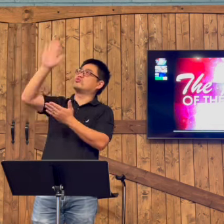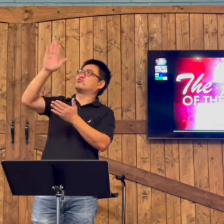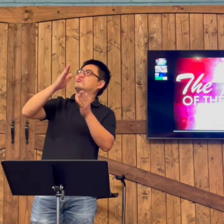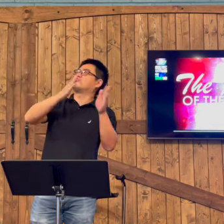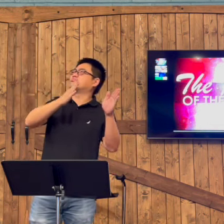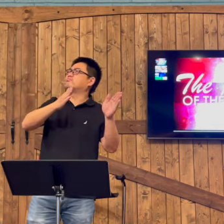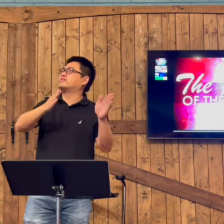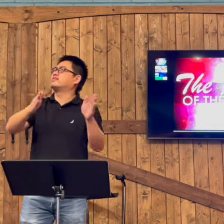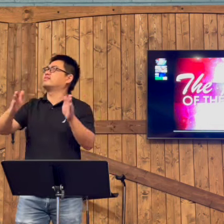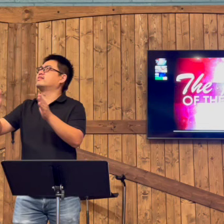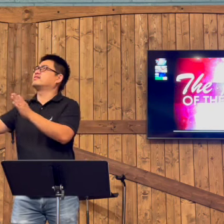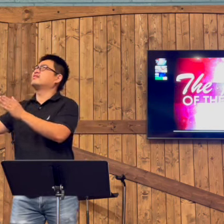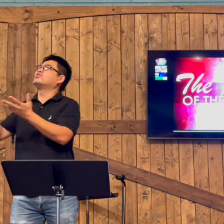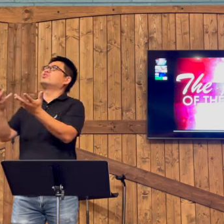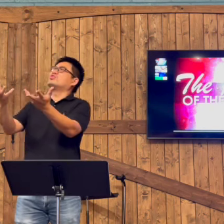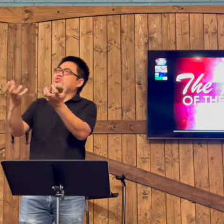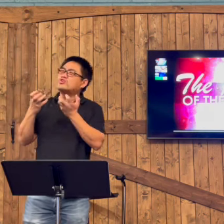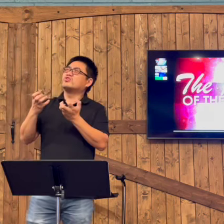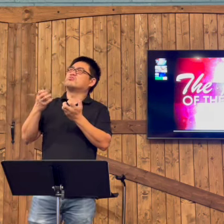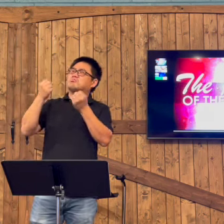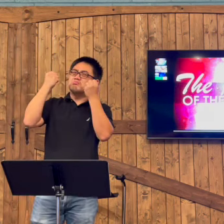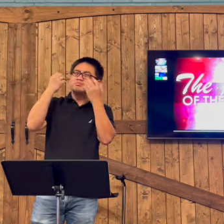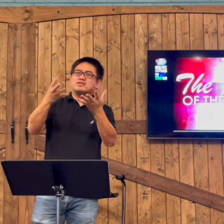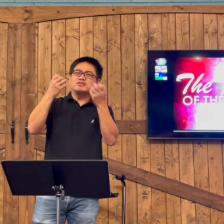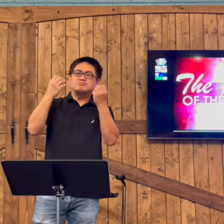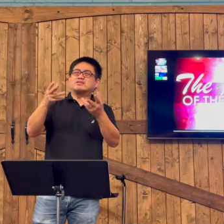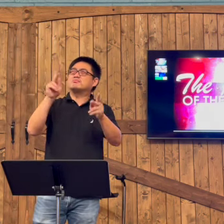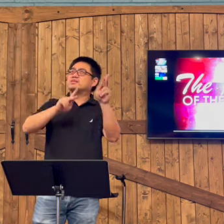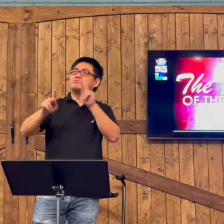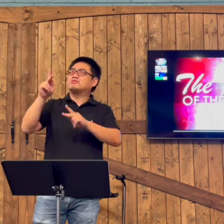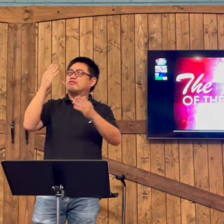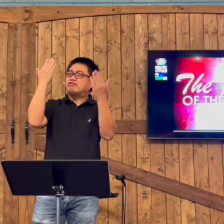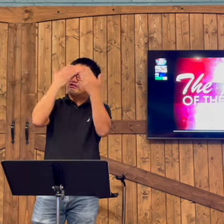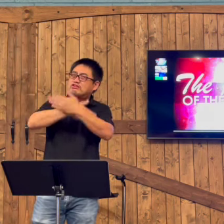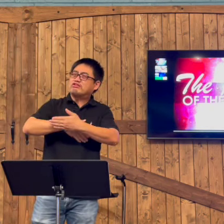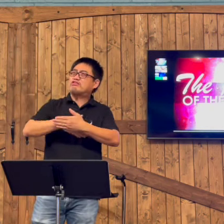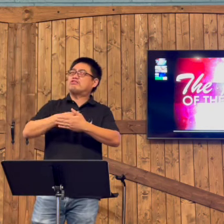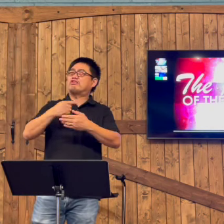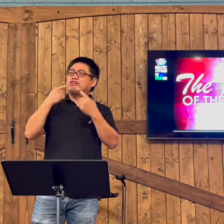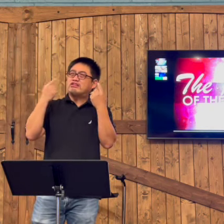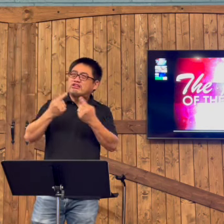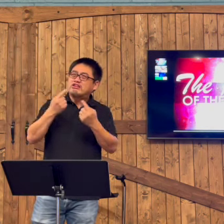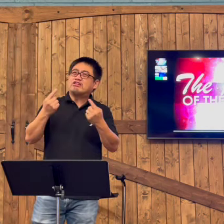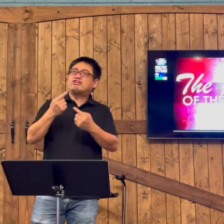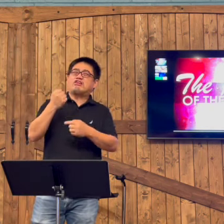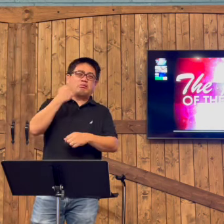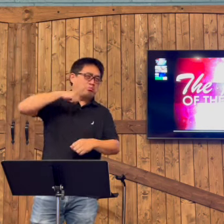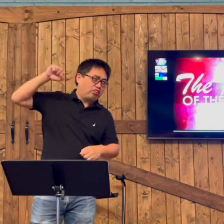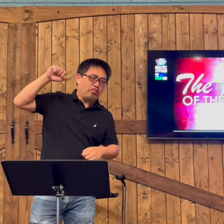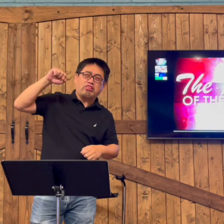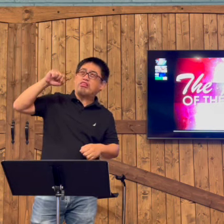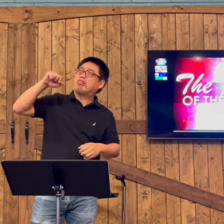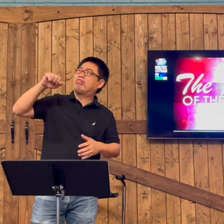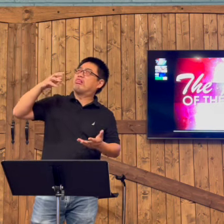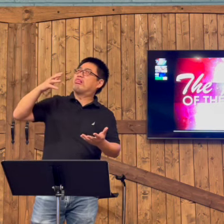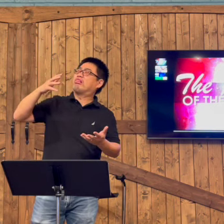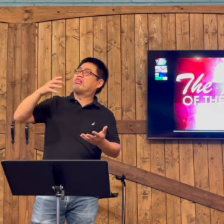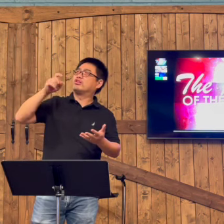And thank You for showing us Your way, Your desires. So many people are living in darkness and sin and